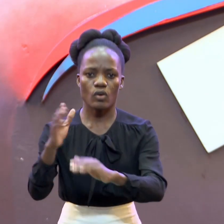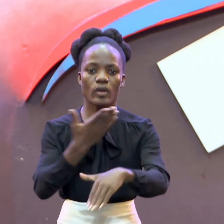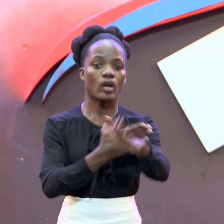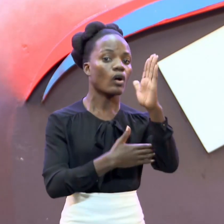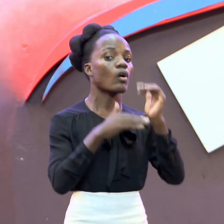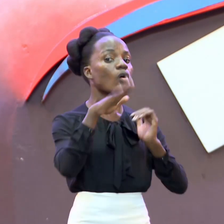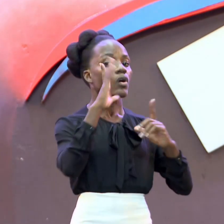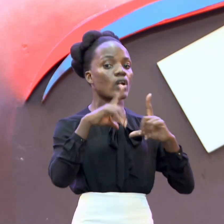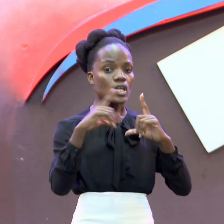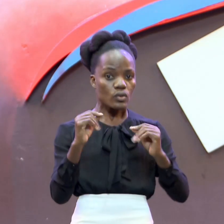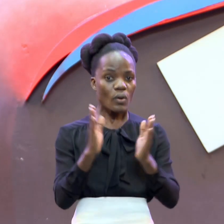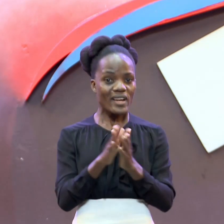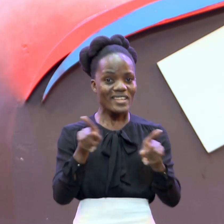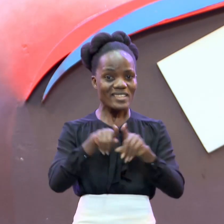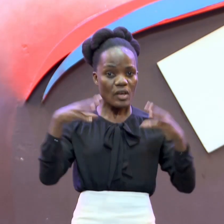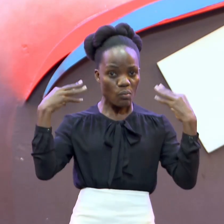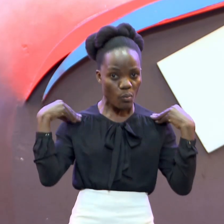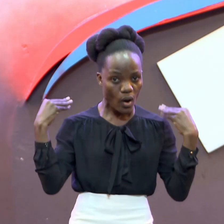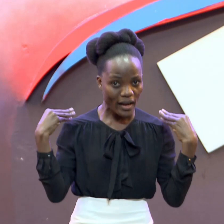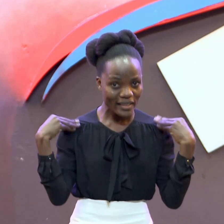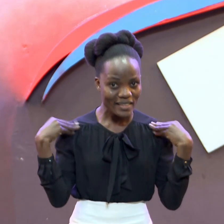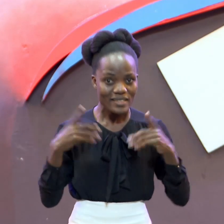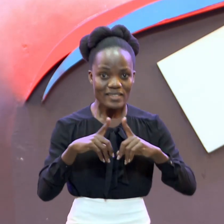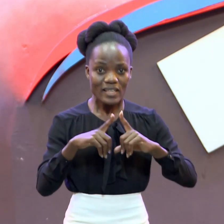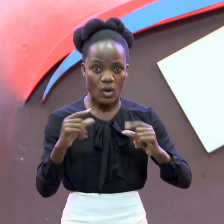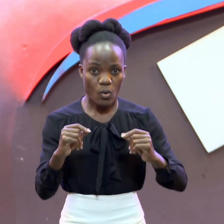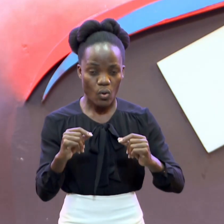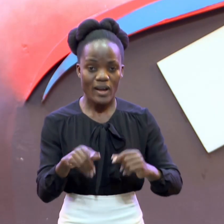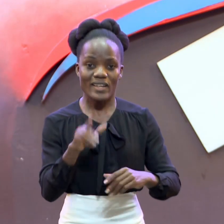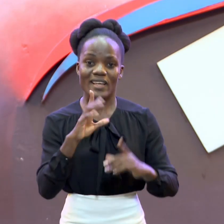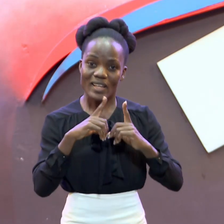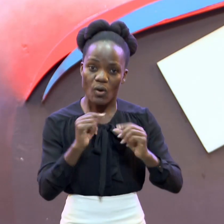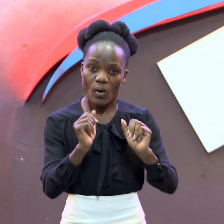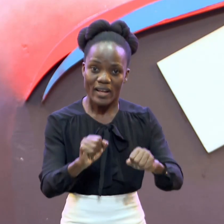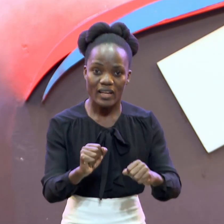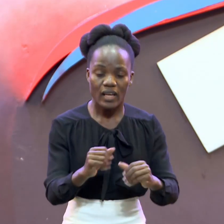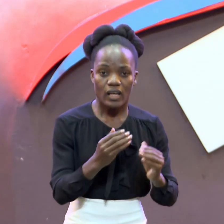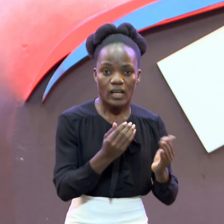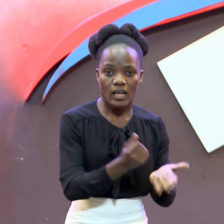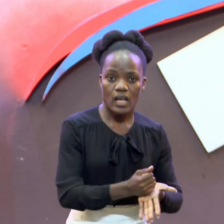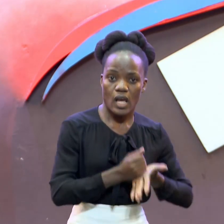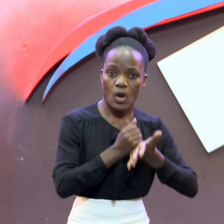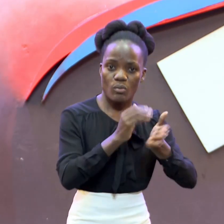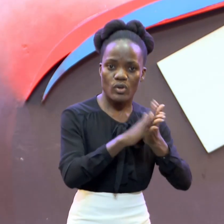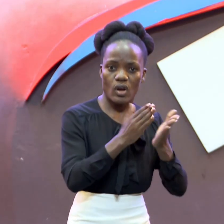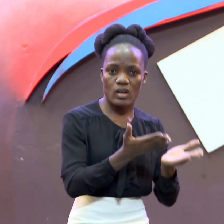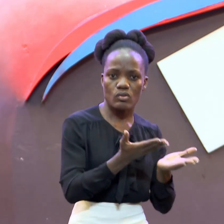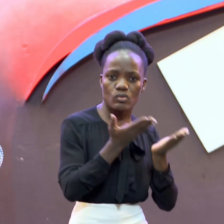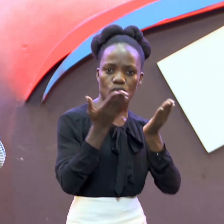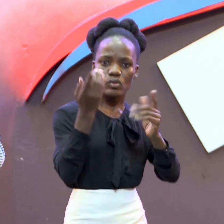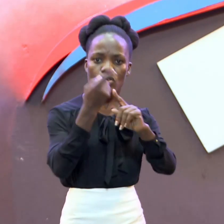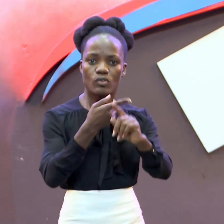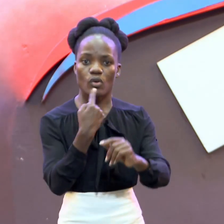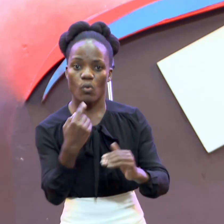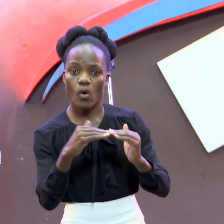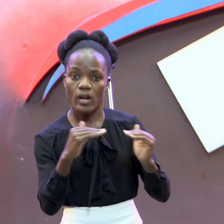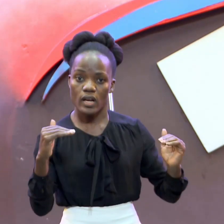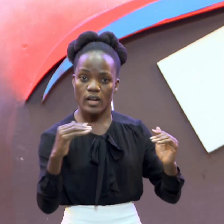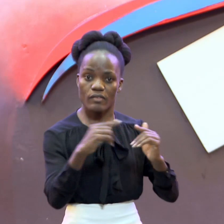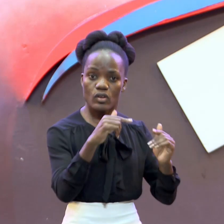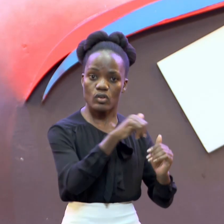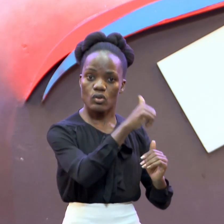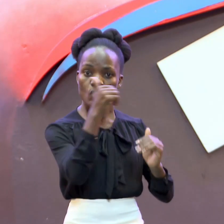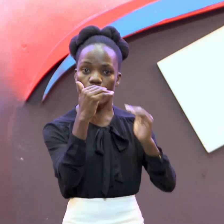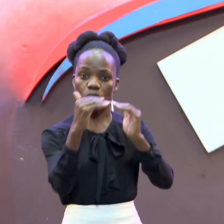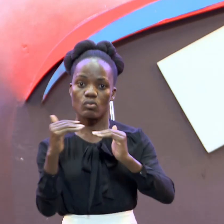If you practice it It can shift you From one level To another It can change your